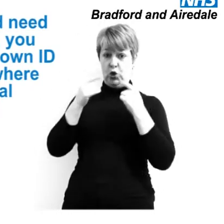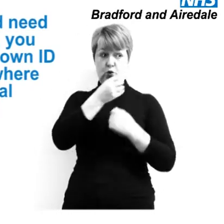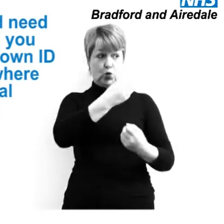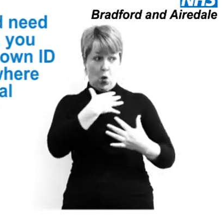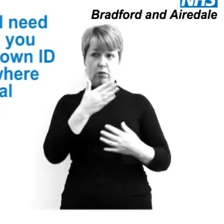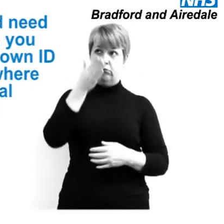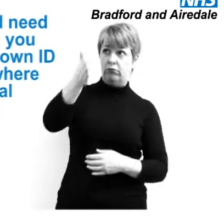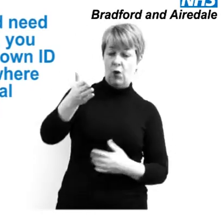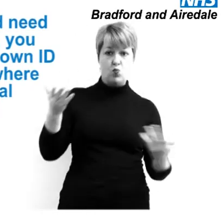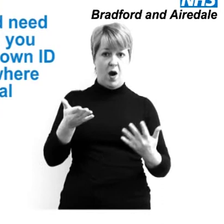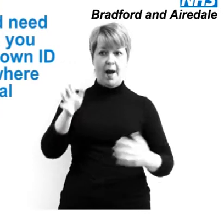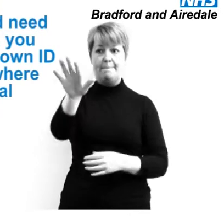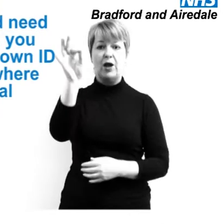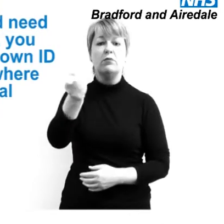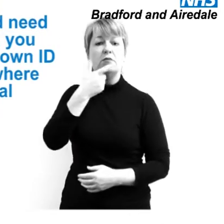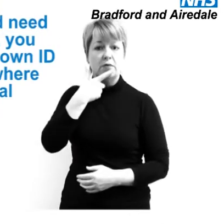nearest antiviral collection point is